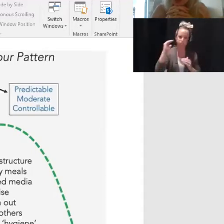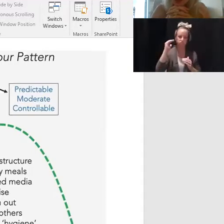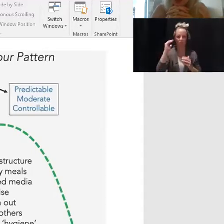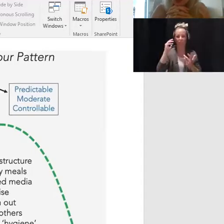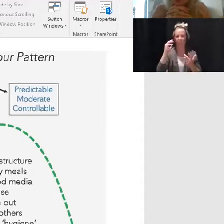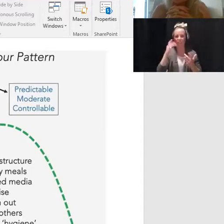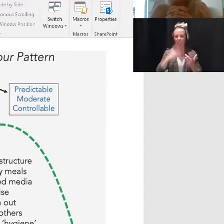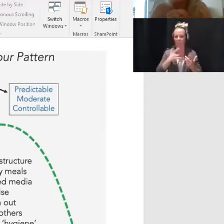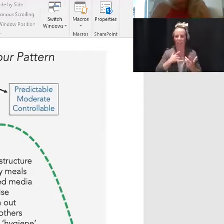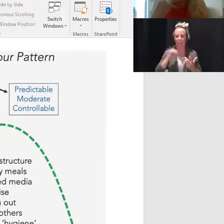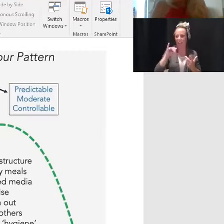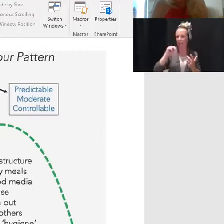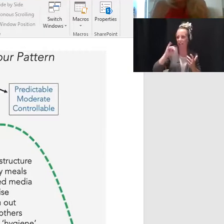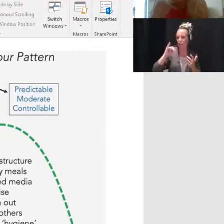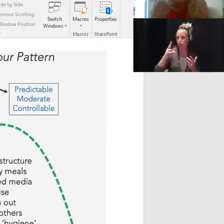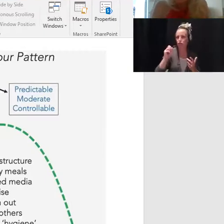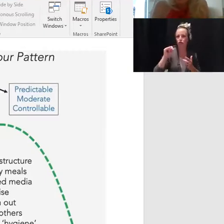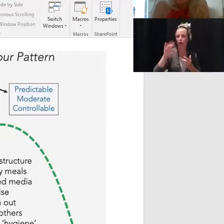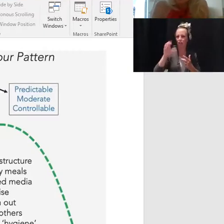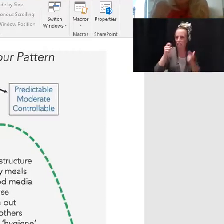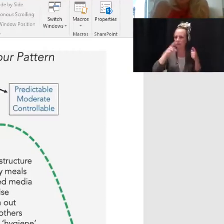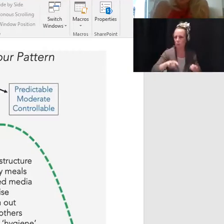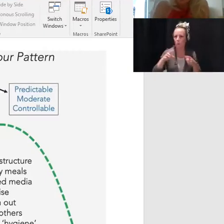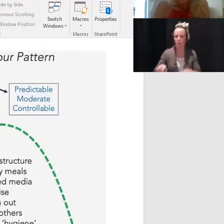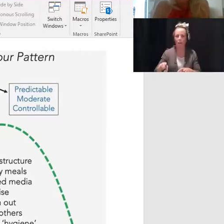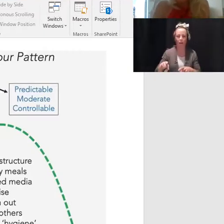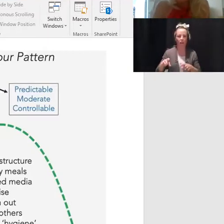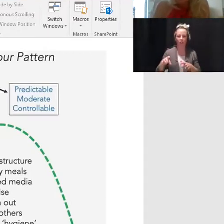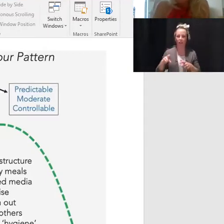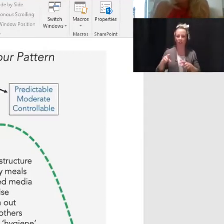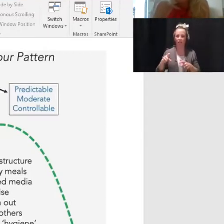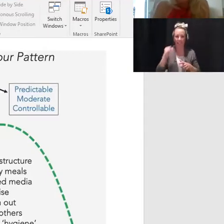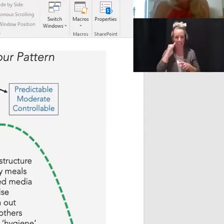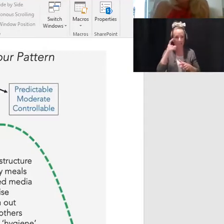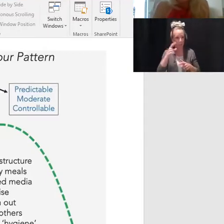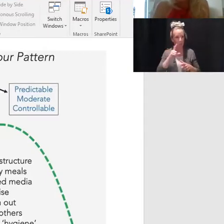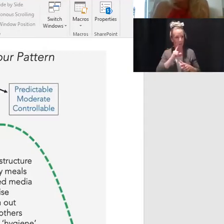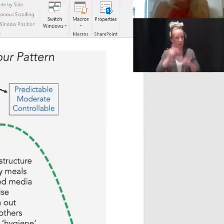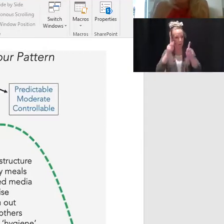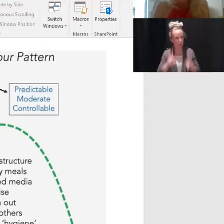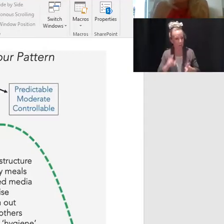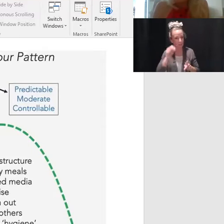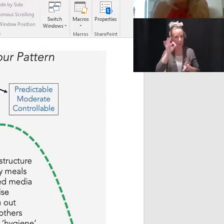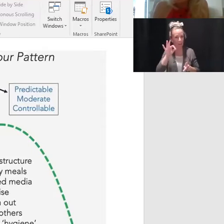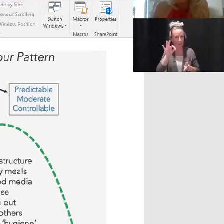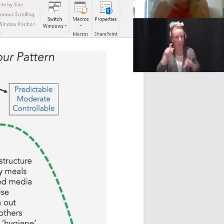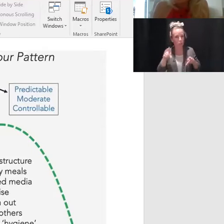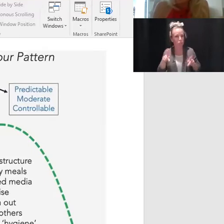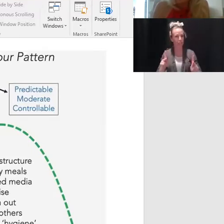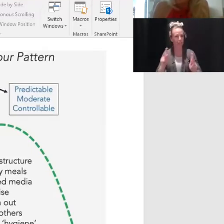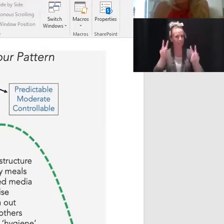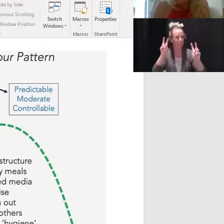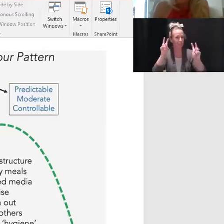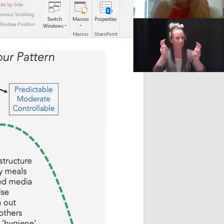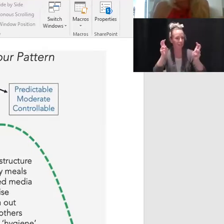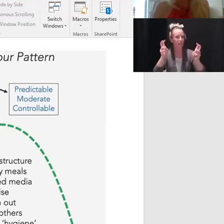out to help others, especially if you come from a place of privilege. We have a wonderfully robust service oriented